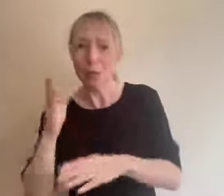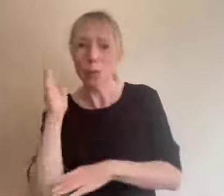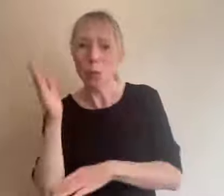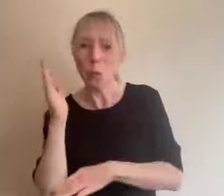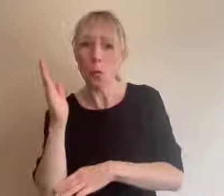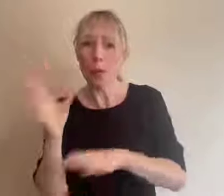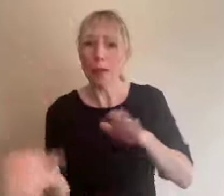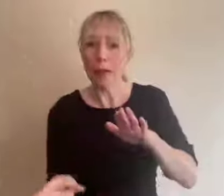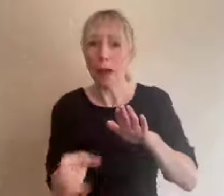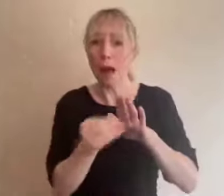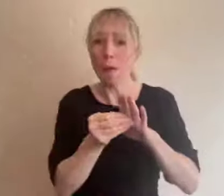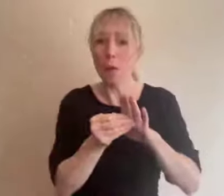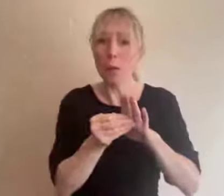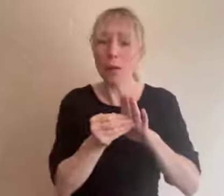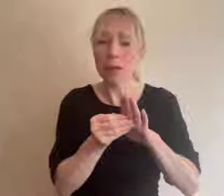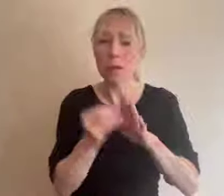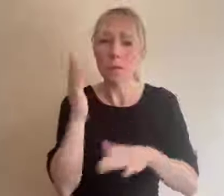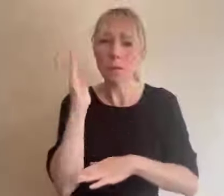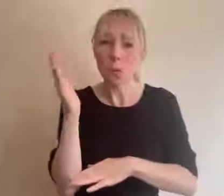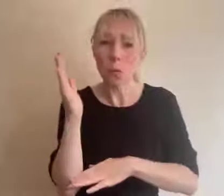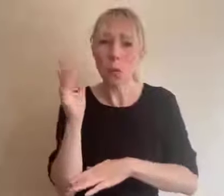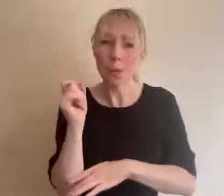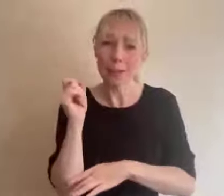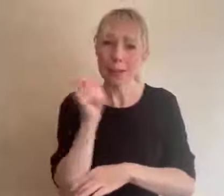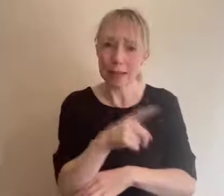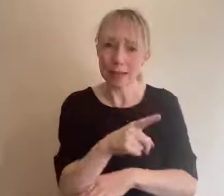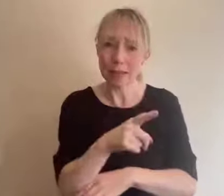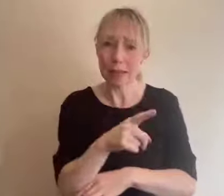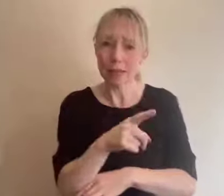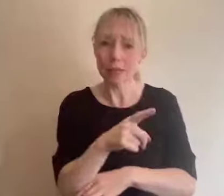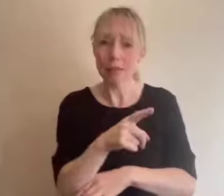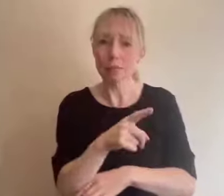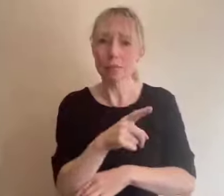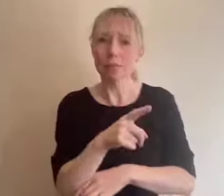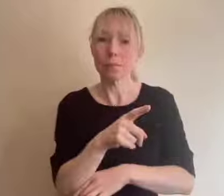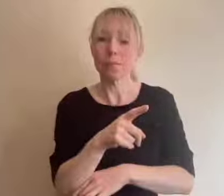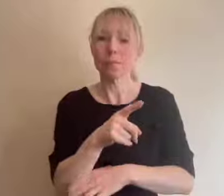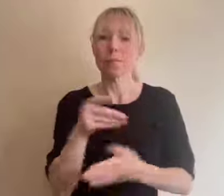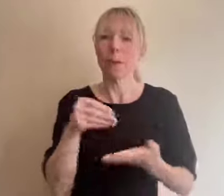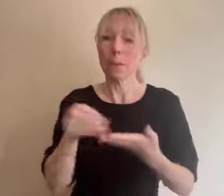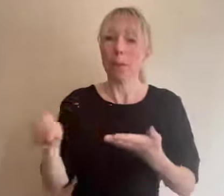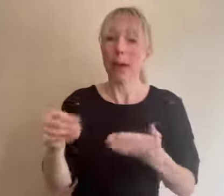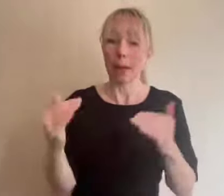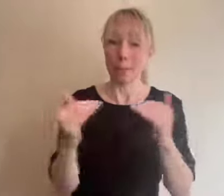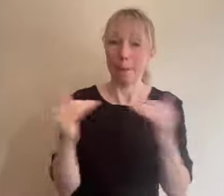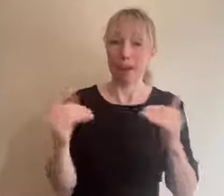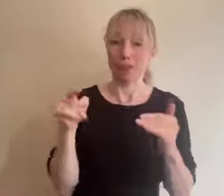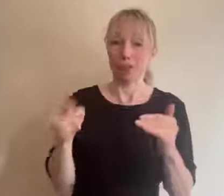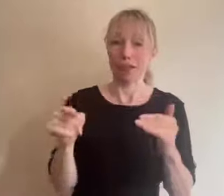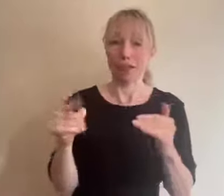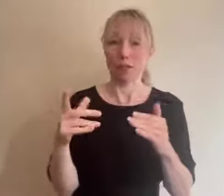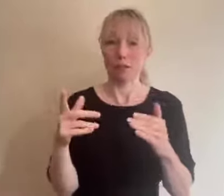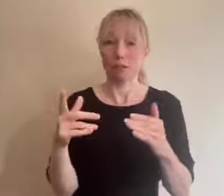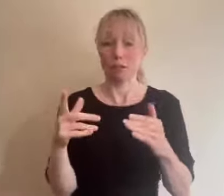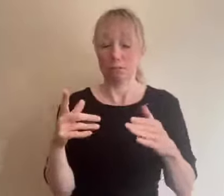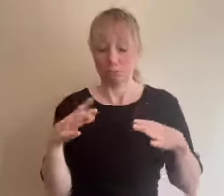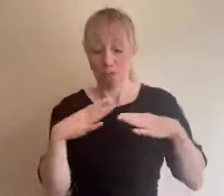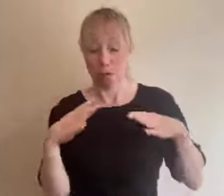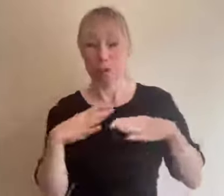their talk or video and sending it to you their pay should reflect that there is an enormous workload in preparing the work they bring to the event